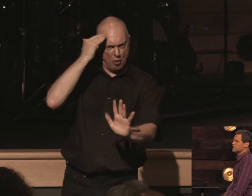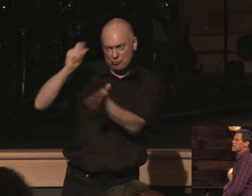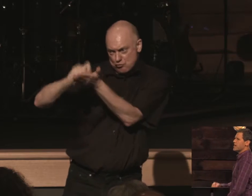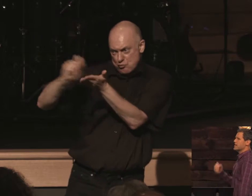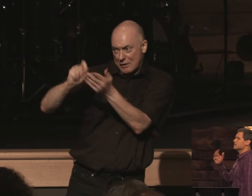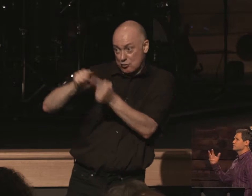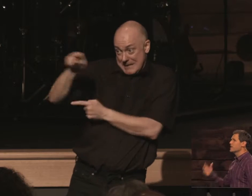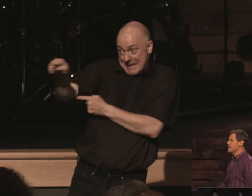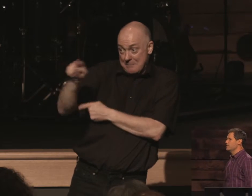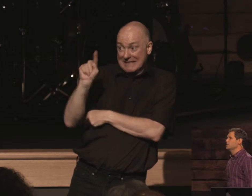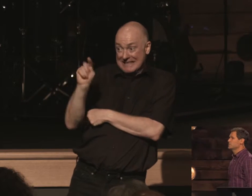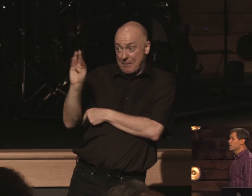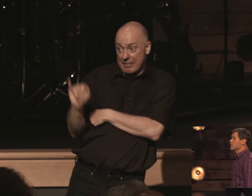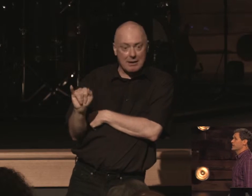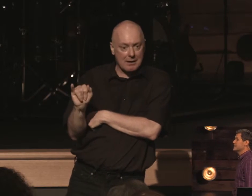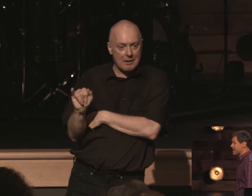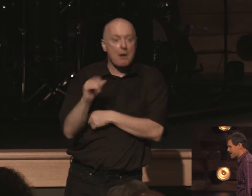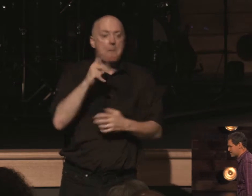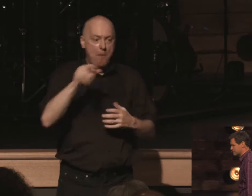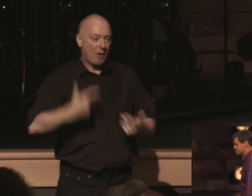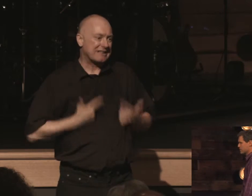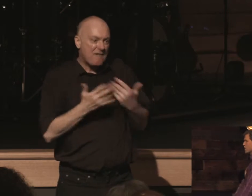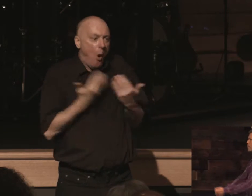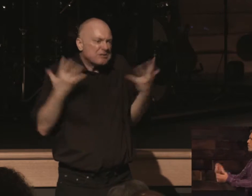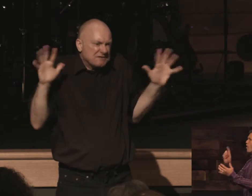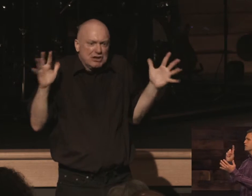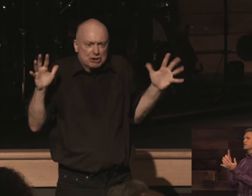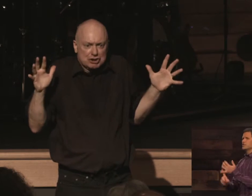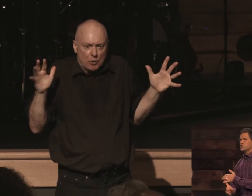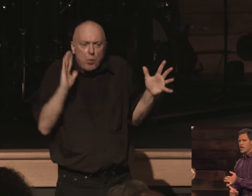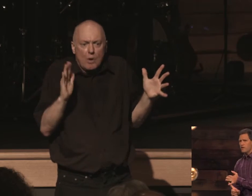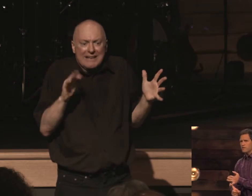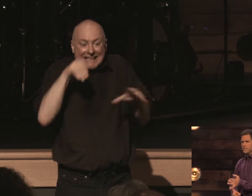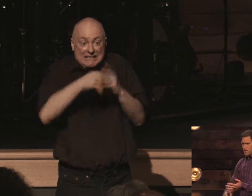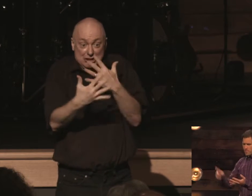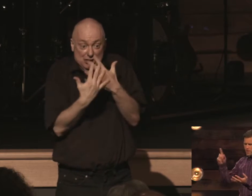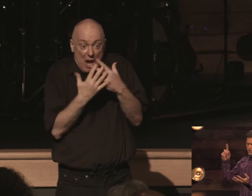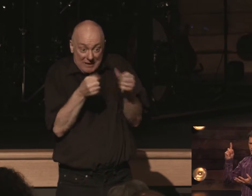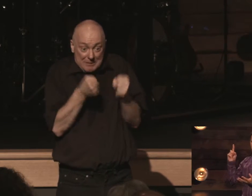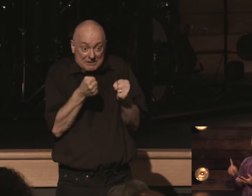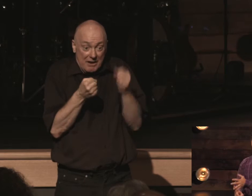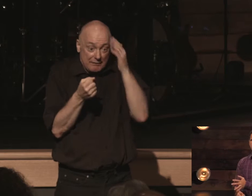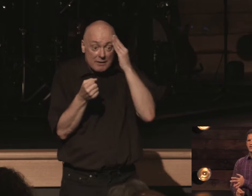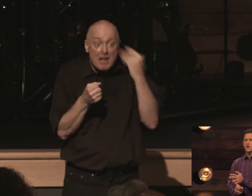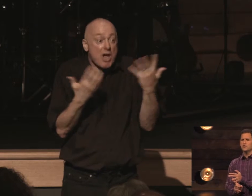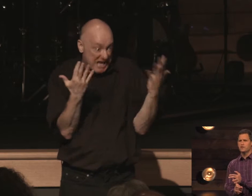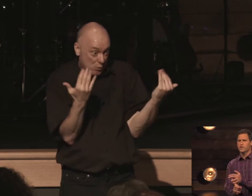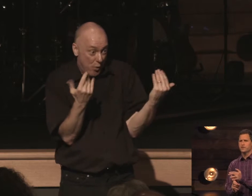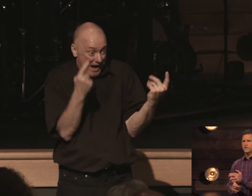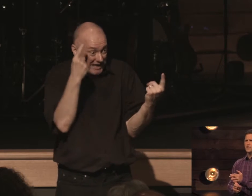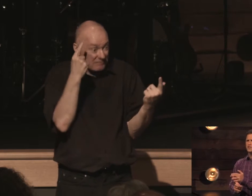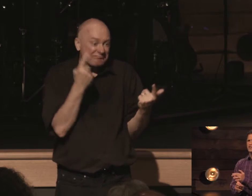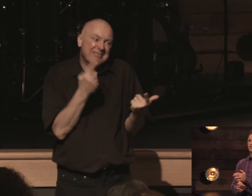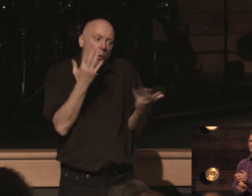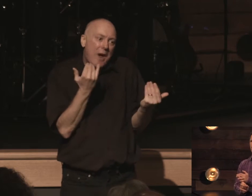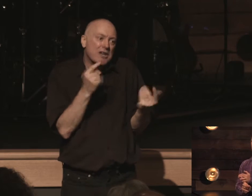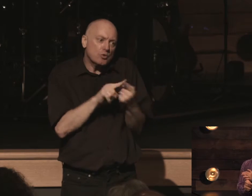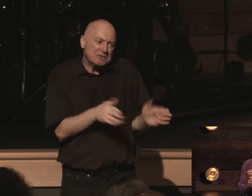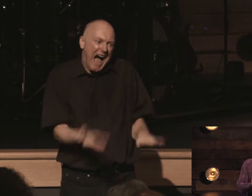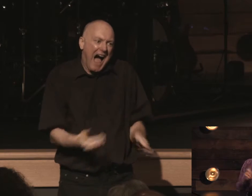that his life is nearing the end paul is in jail paul is awaiting execution for his faith in jesus christ but